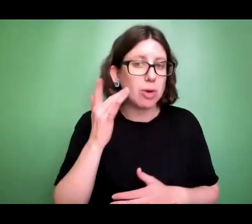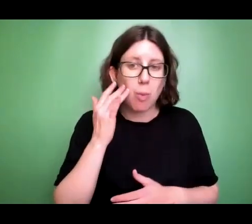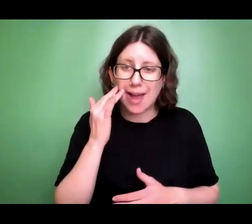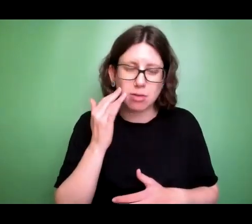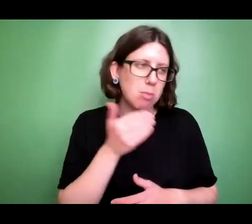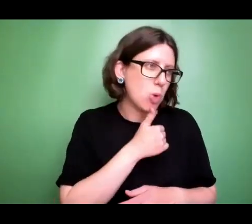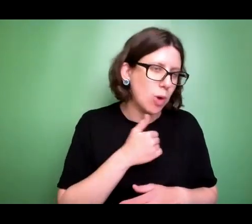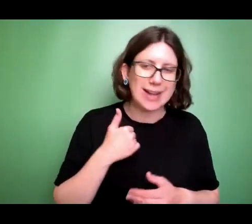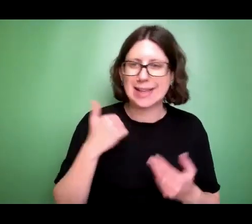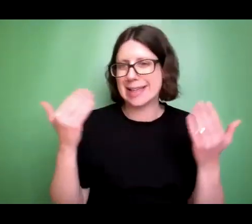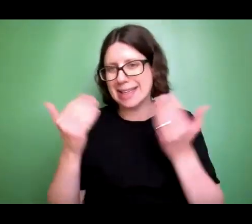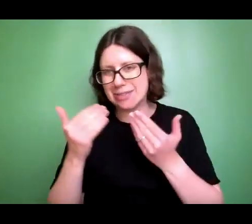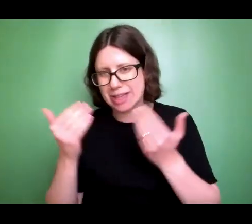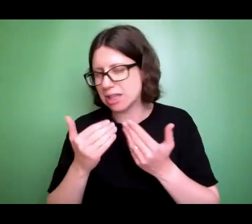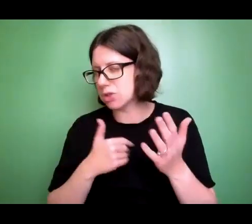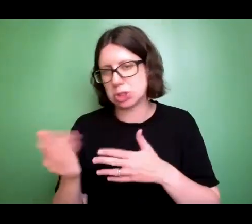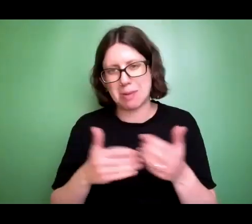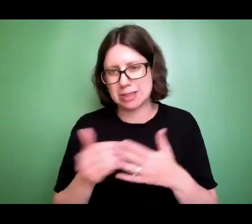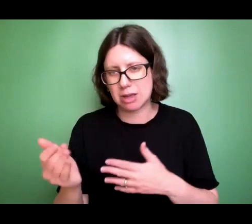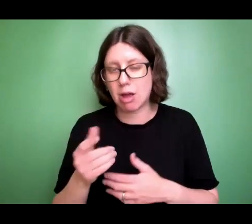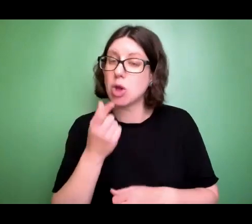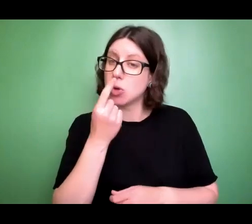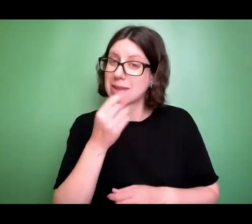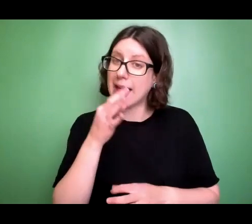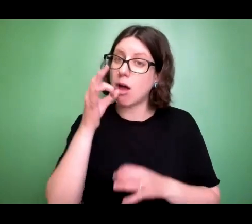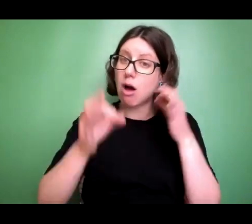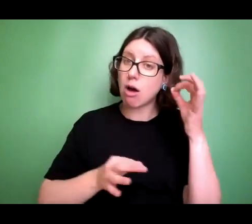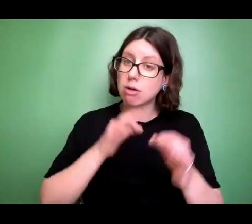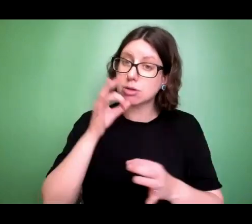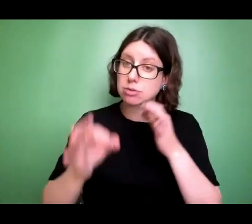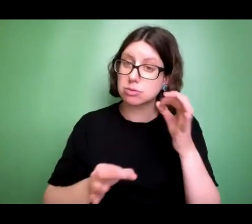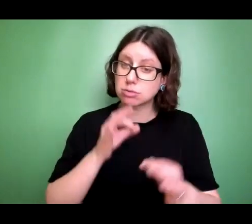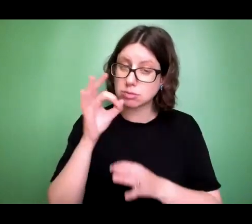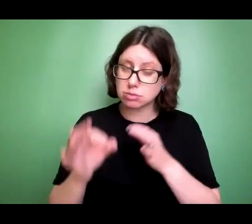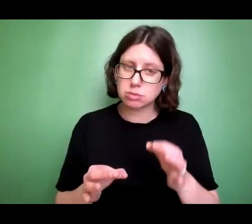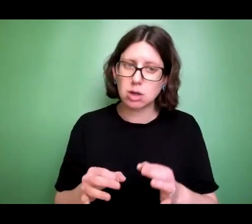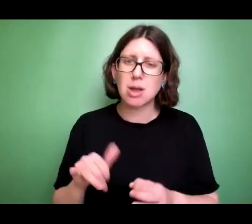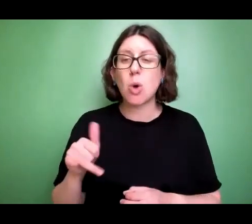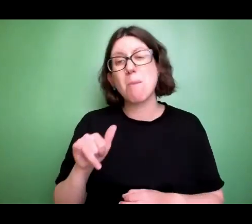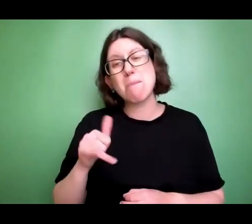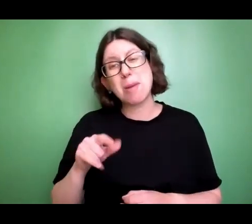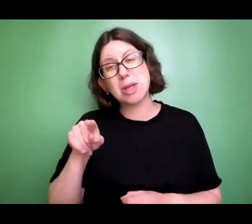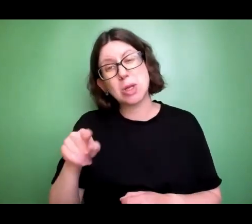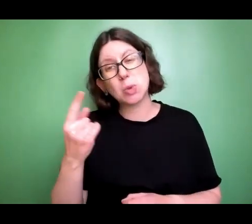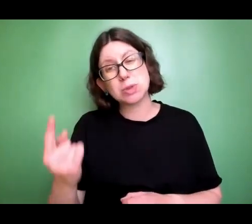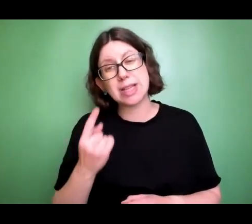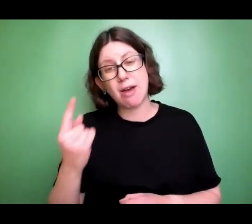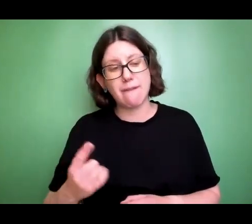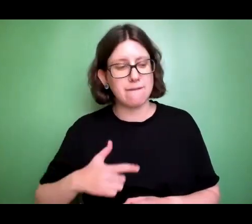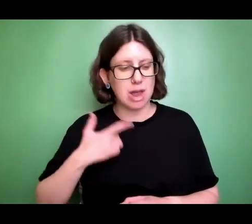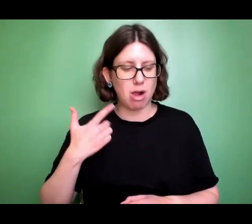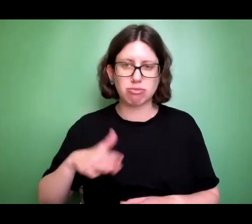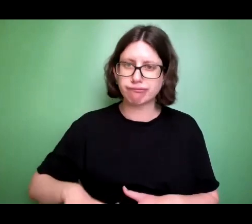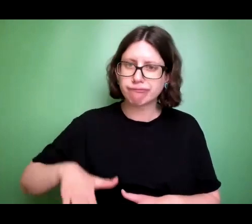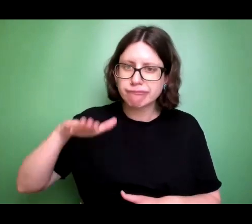big questions of life. But you might be here today and you might feel like you've been a Christian for quite some time, but perhaps your heart